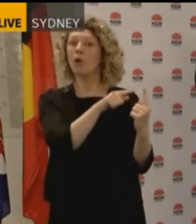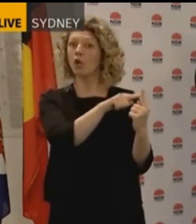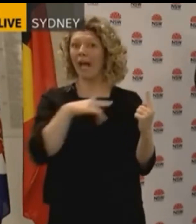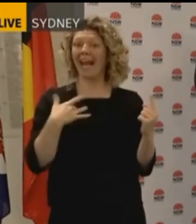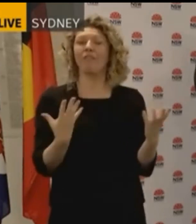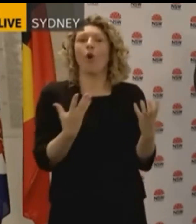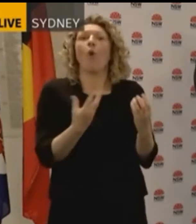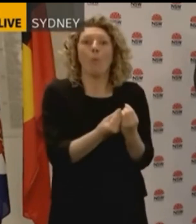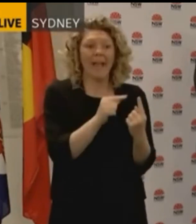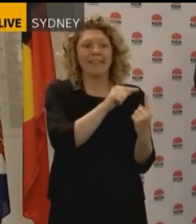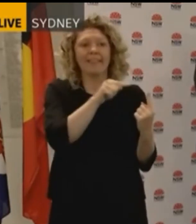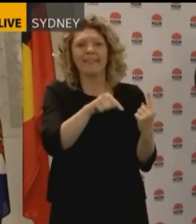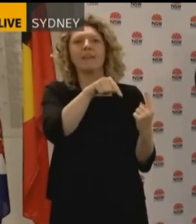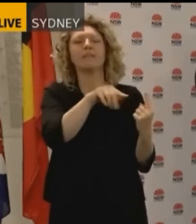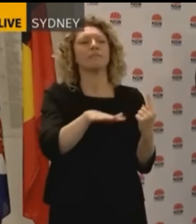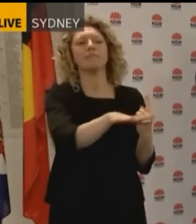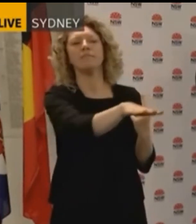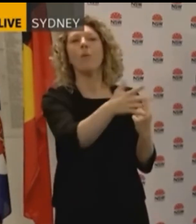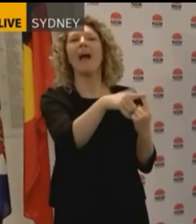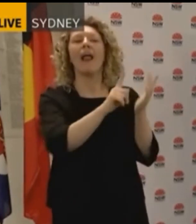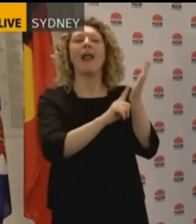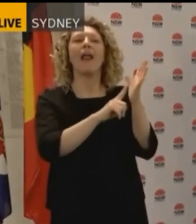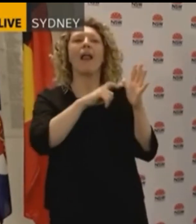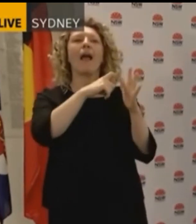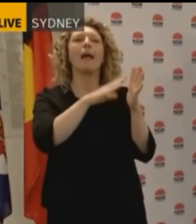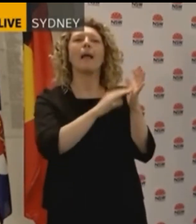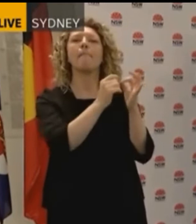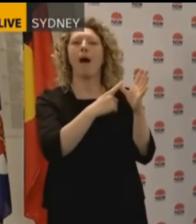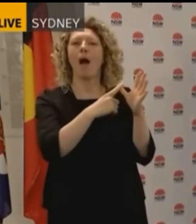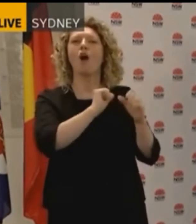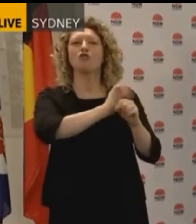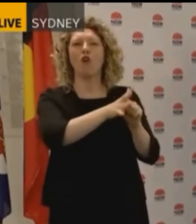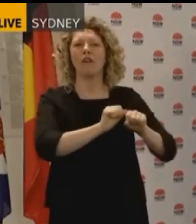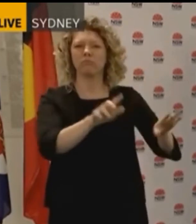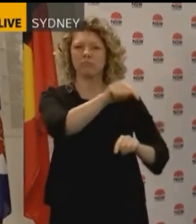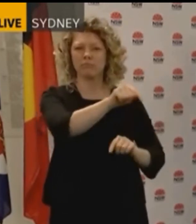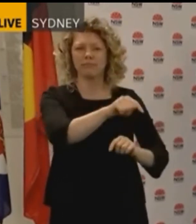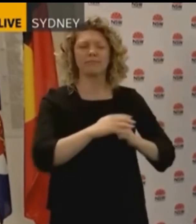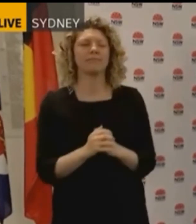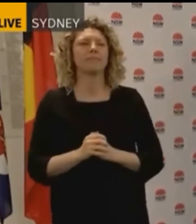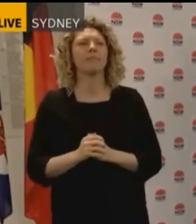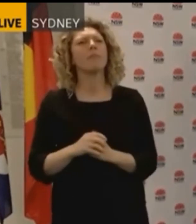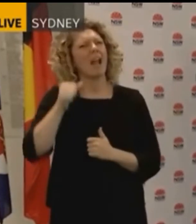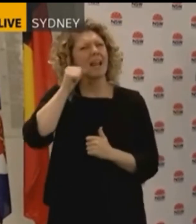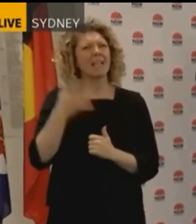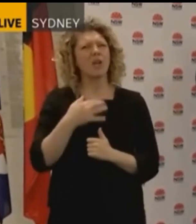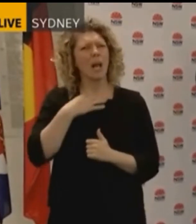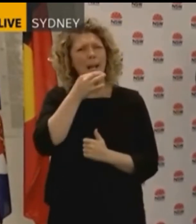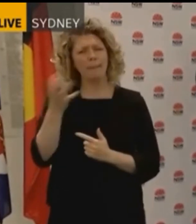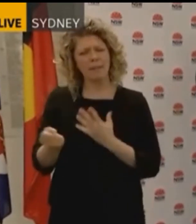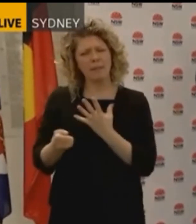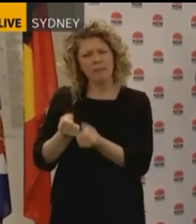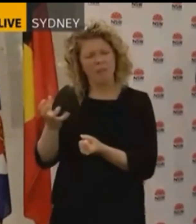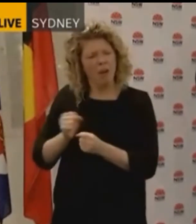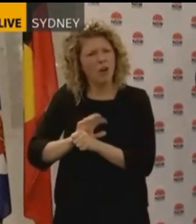contact of a previously reported case linked to the Lakemba cluster. Overnight we have had some cases coming in and